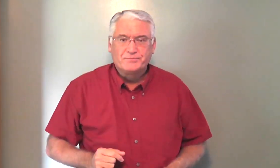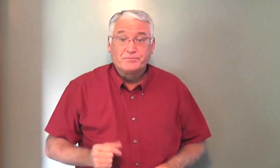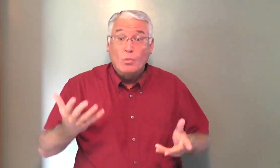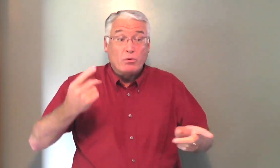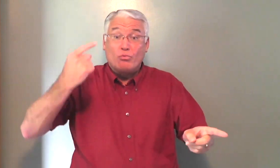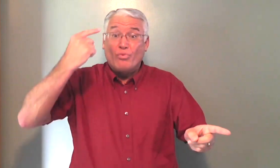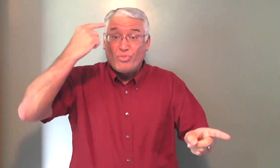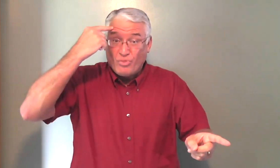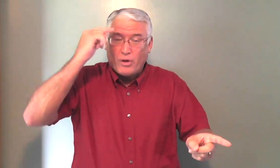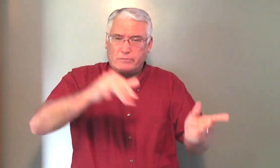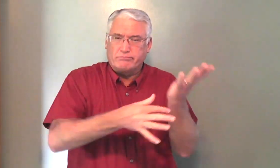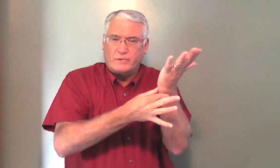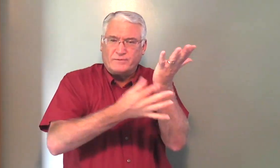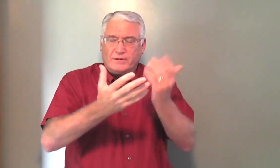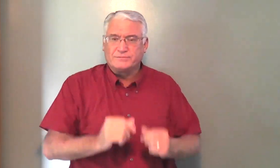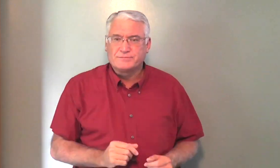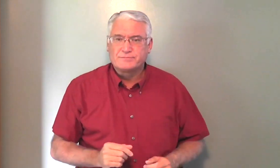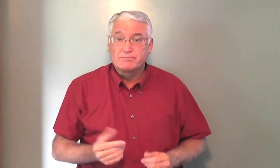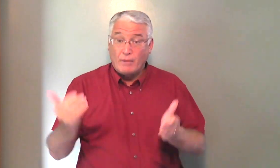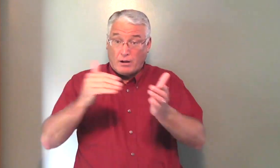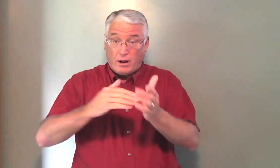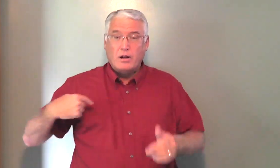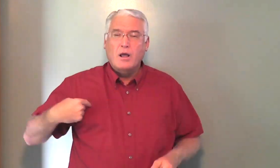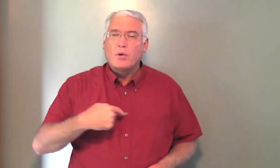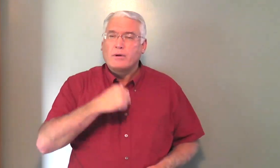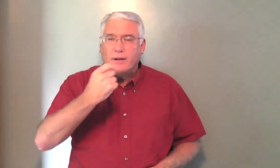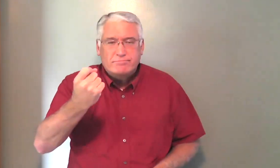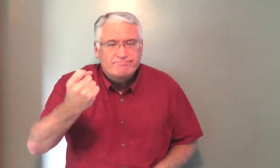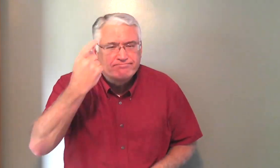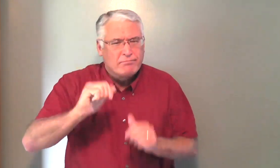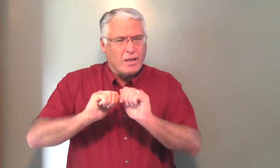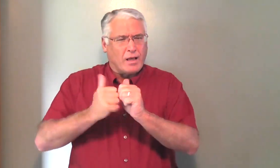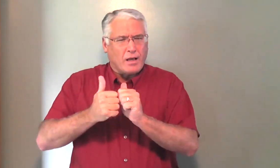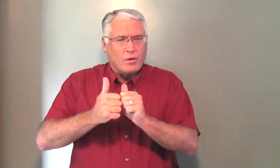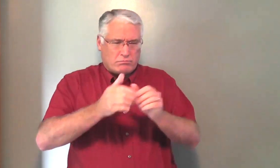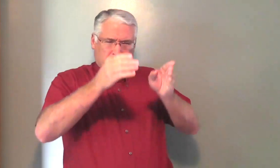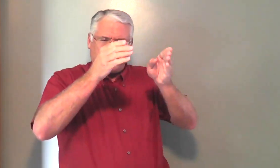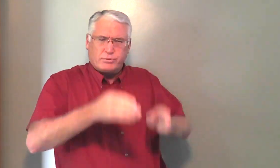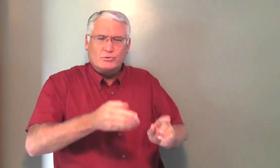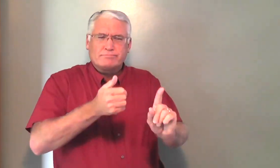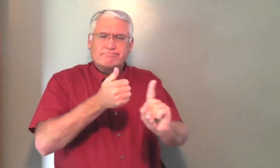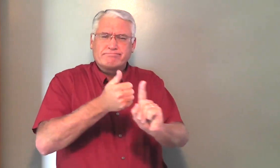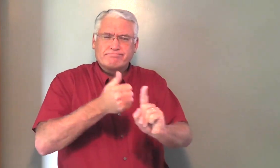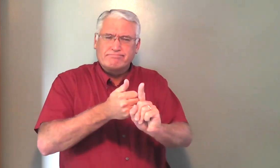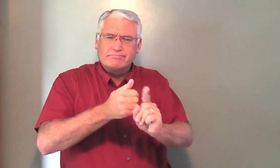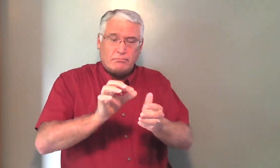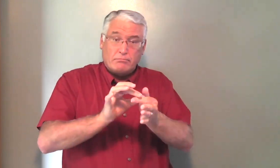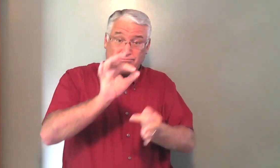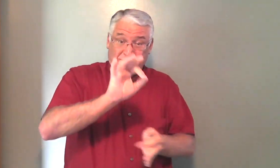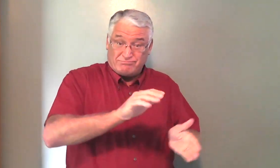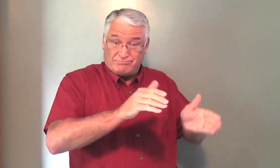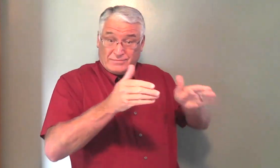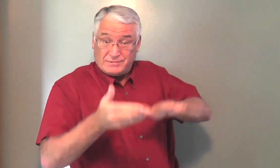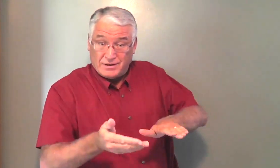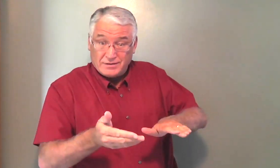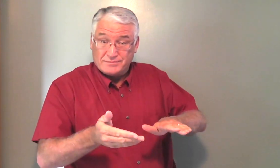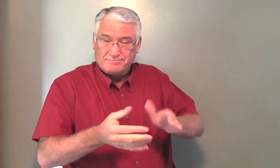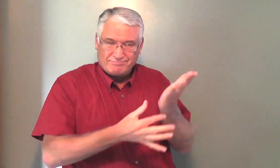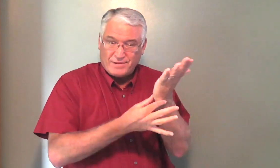thought. He thought the flesh. Again, we don't understand how that a person can be